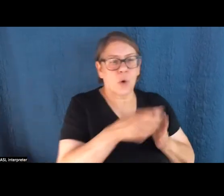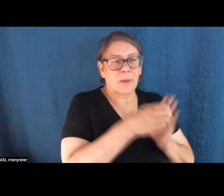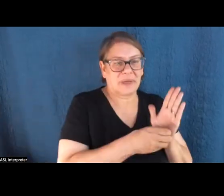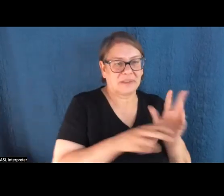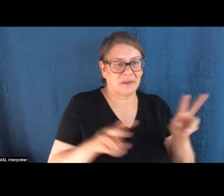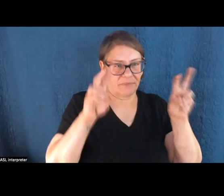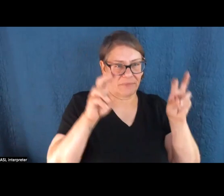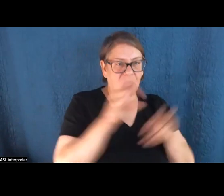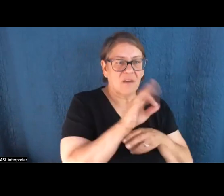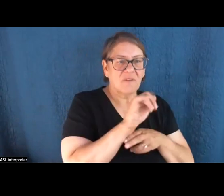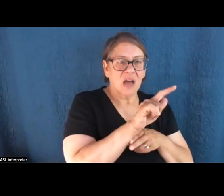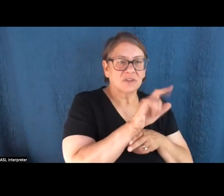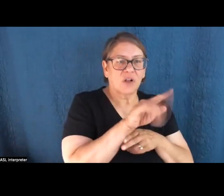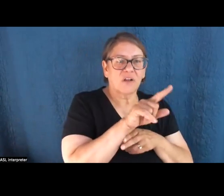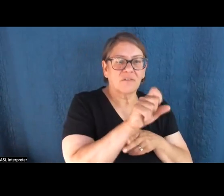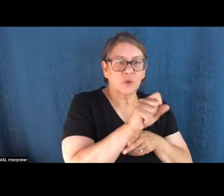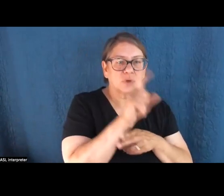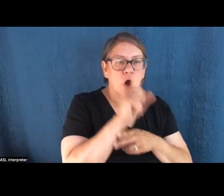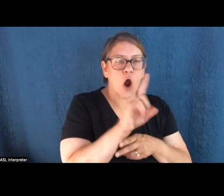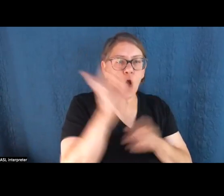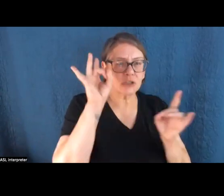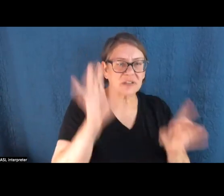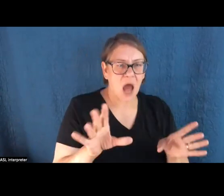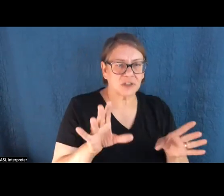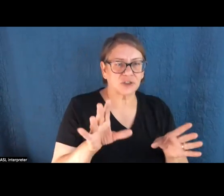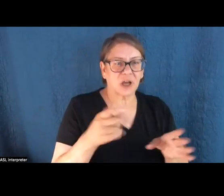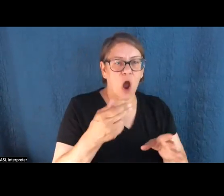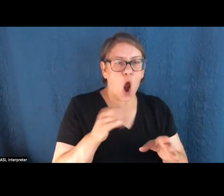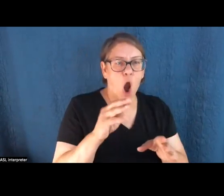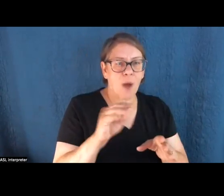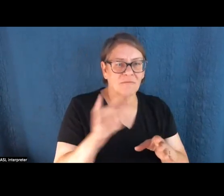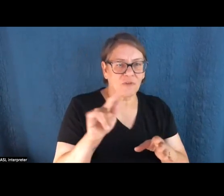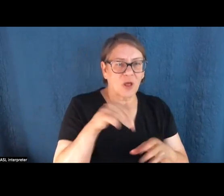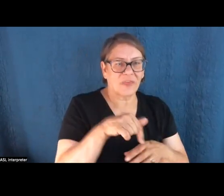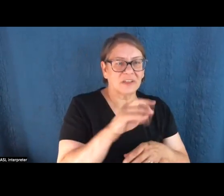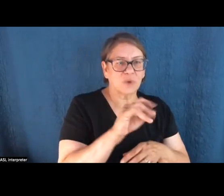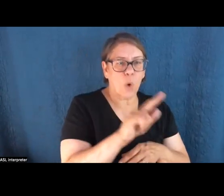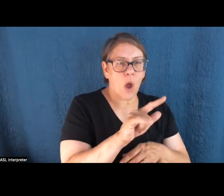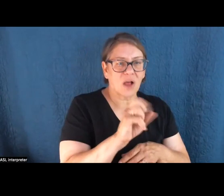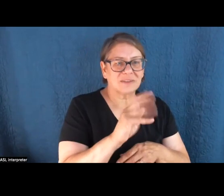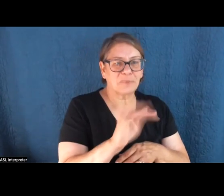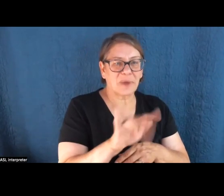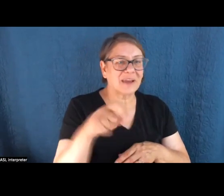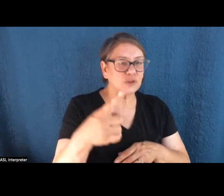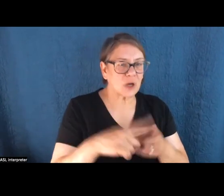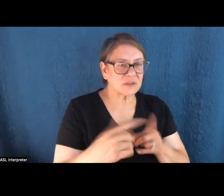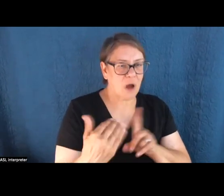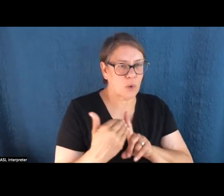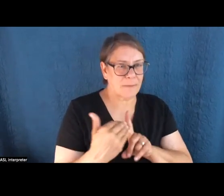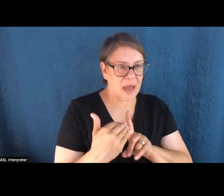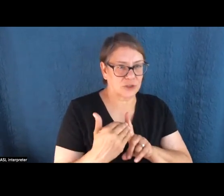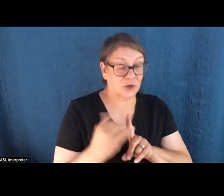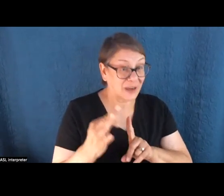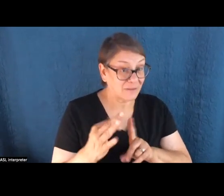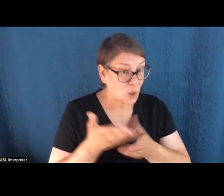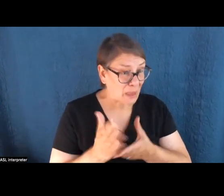fossil fuels are astonishingly harmful. The Orange County oil spill is just a reminder. And if you'll indulge